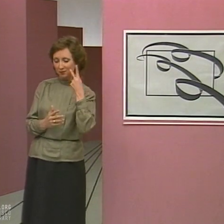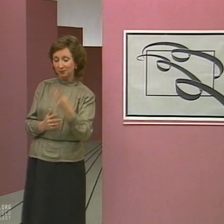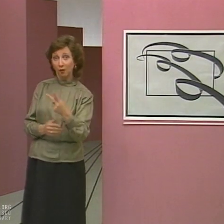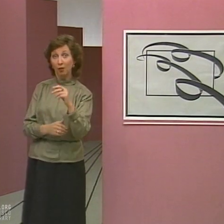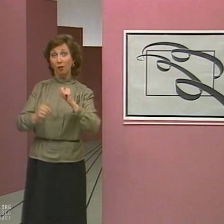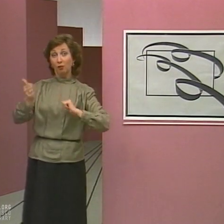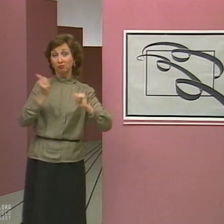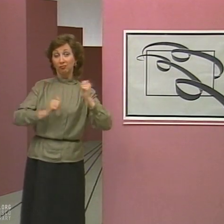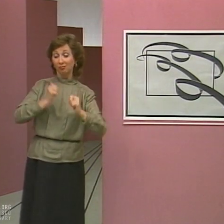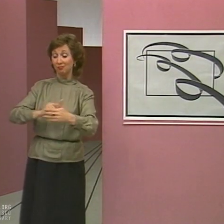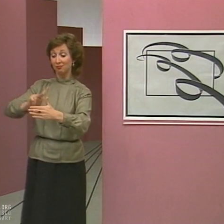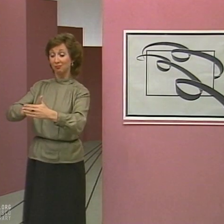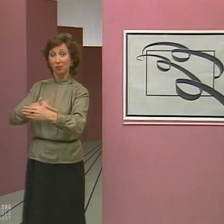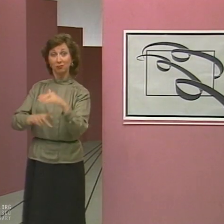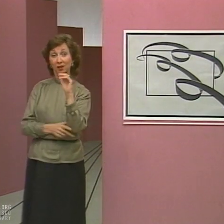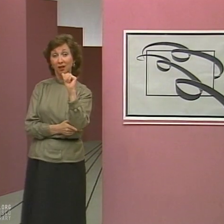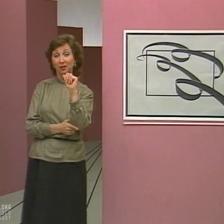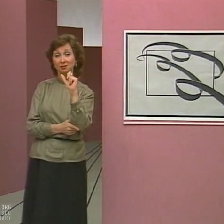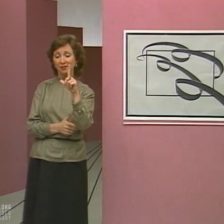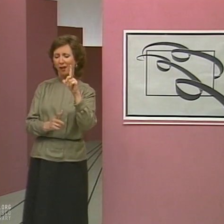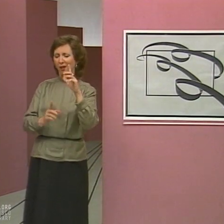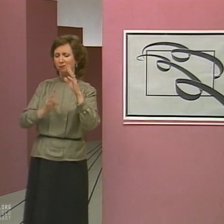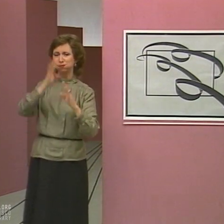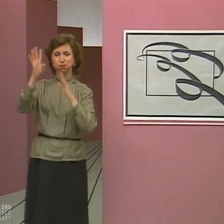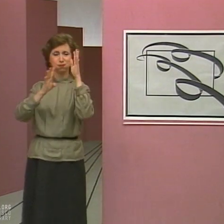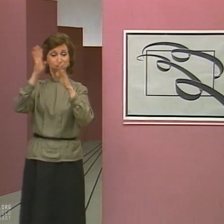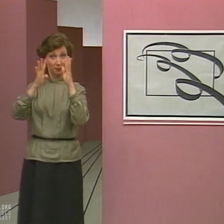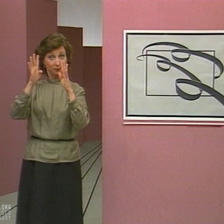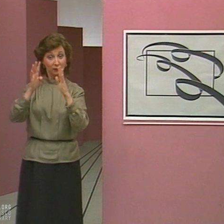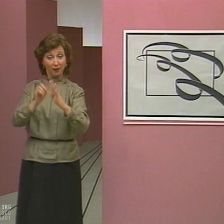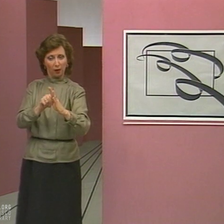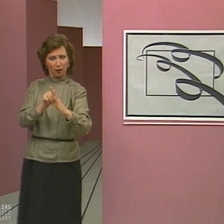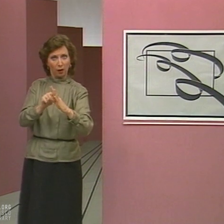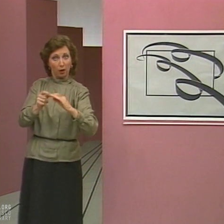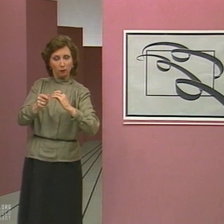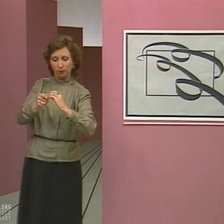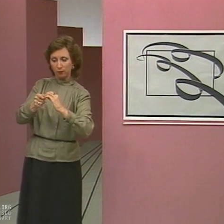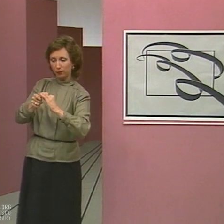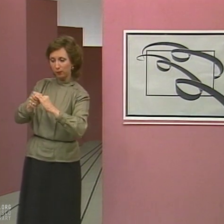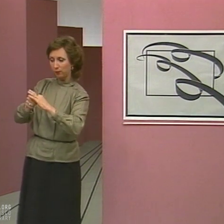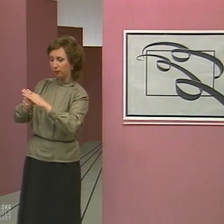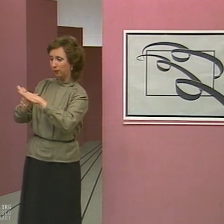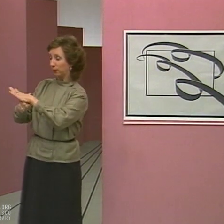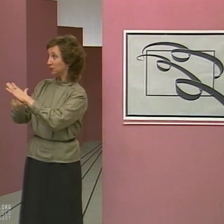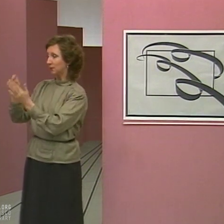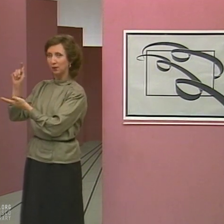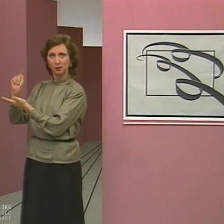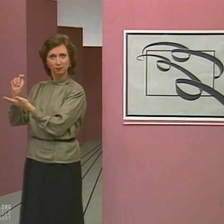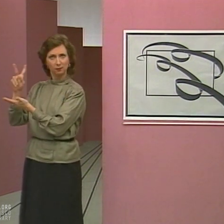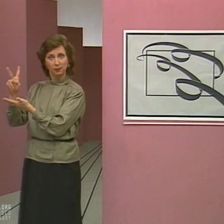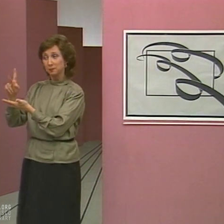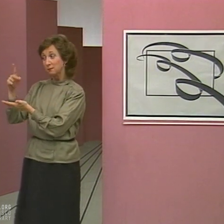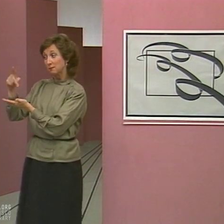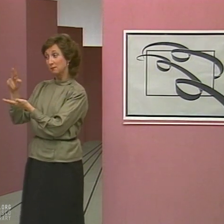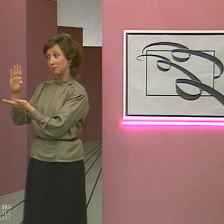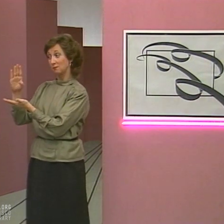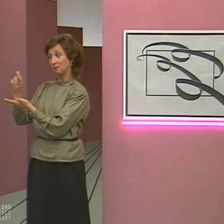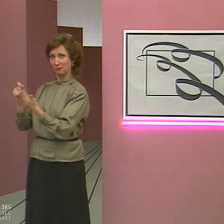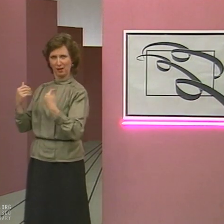traced the imaginative use of ASL in both drama and poetry, but this influence has also